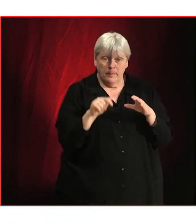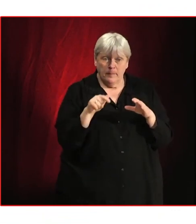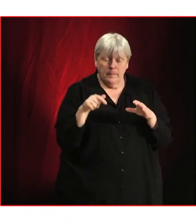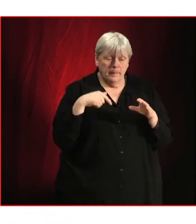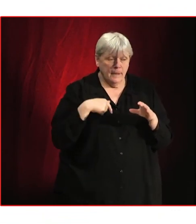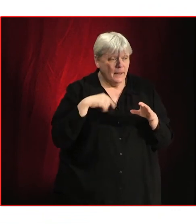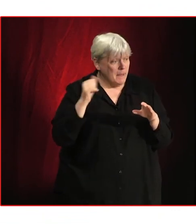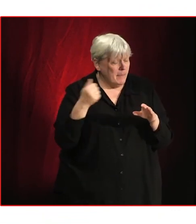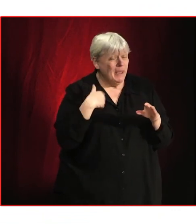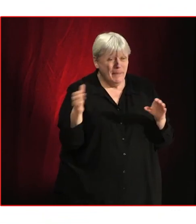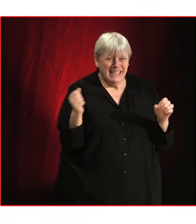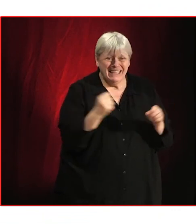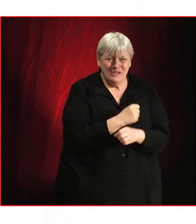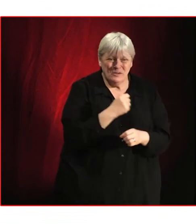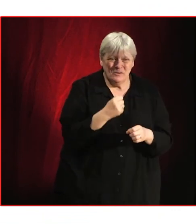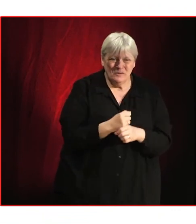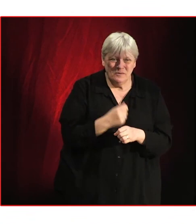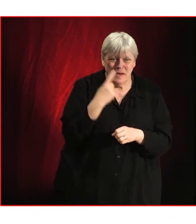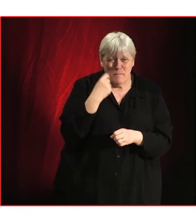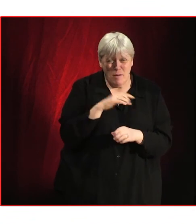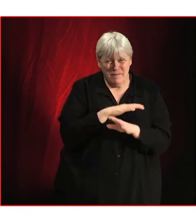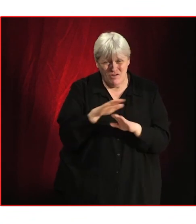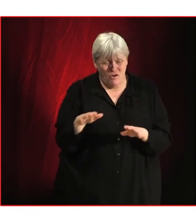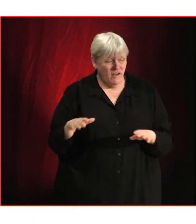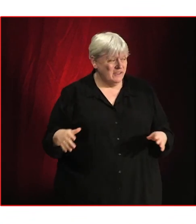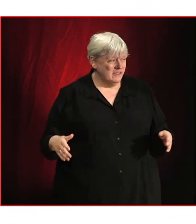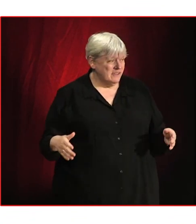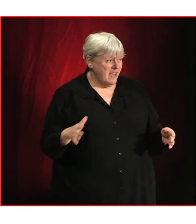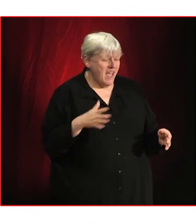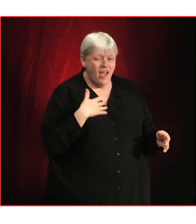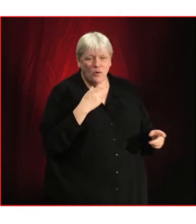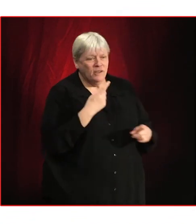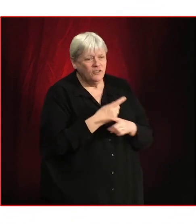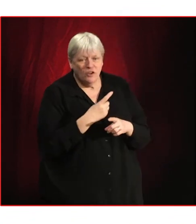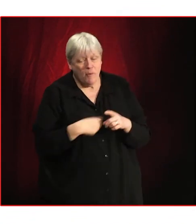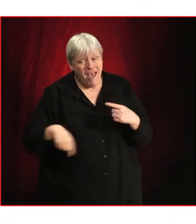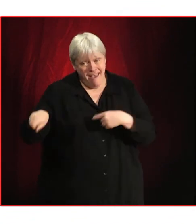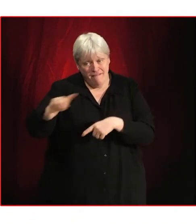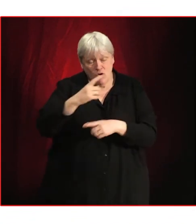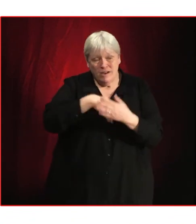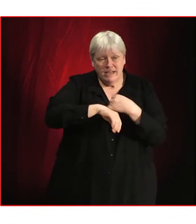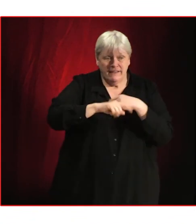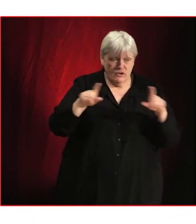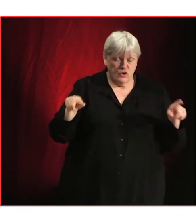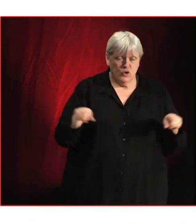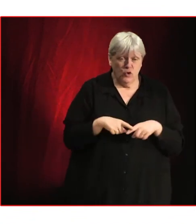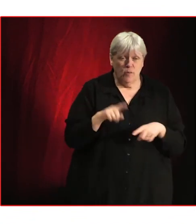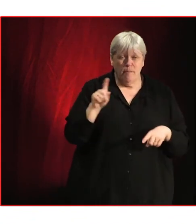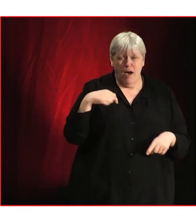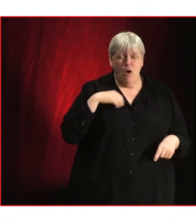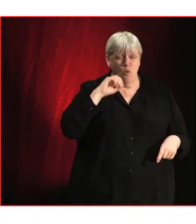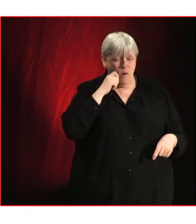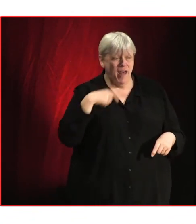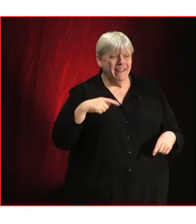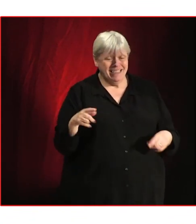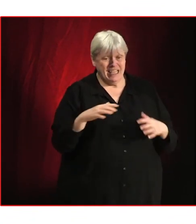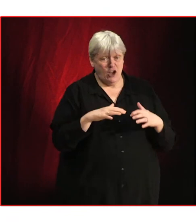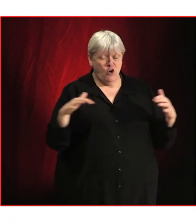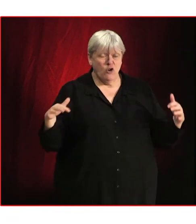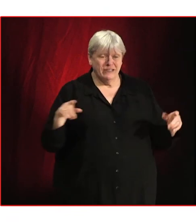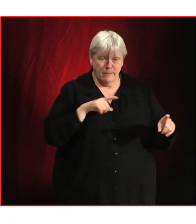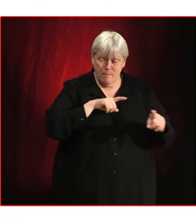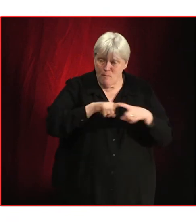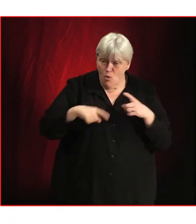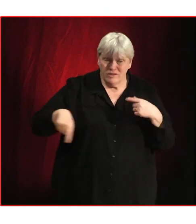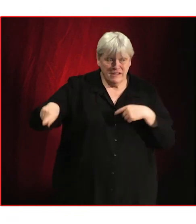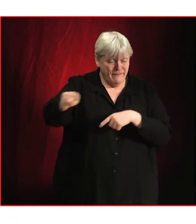did, but probably not. I don't want to speak for everyone in this room, but I'm going to when I say that Congress, the majority